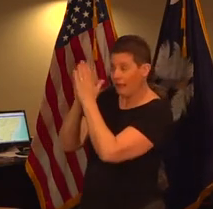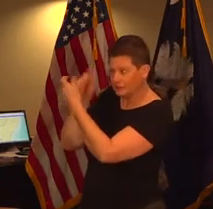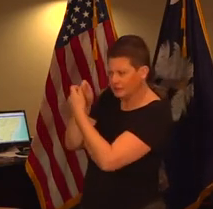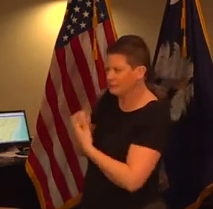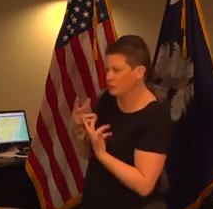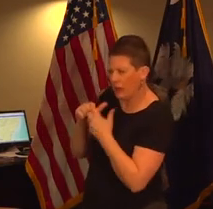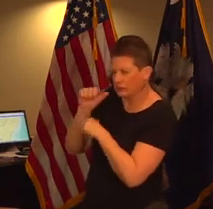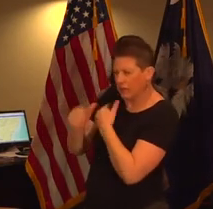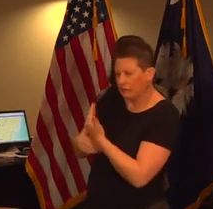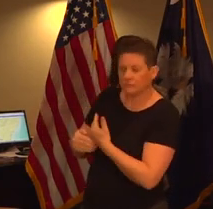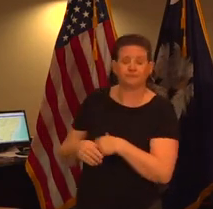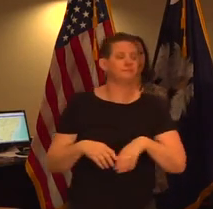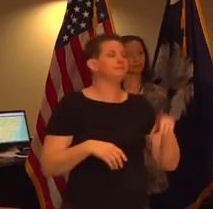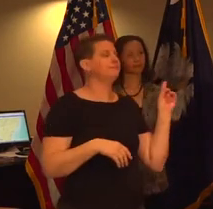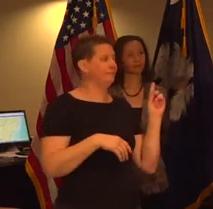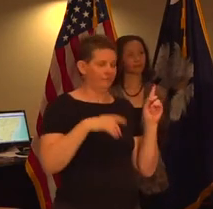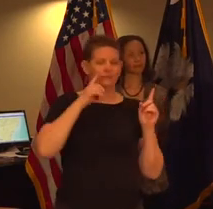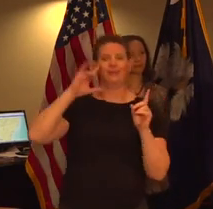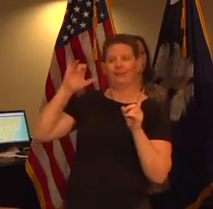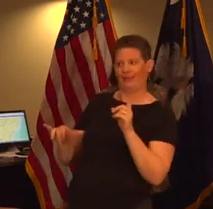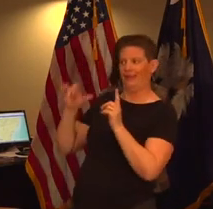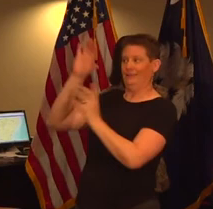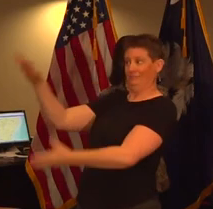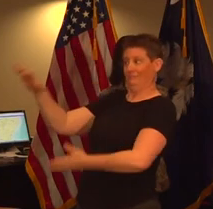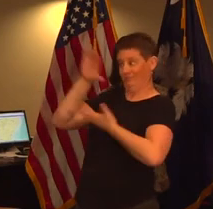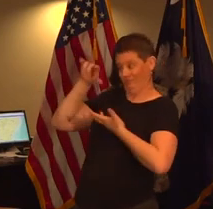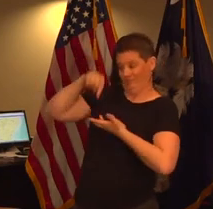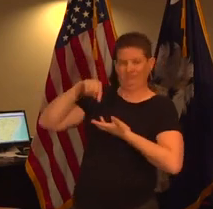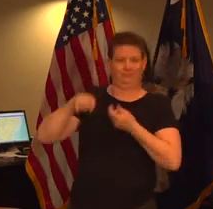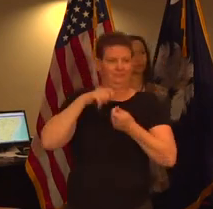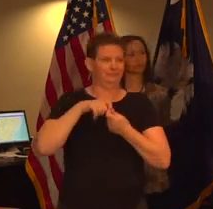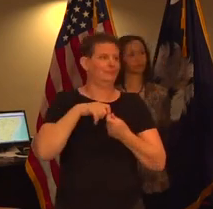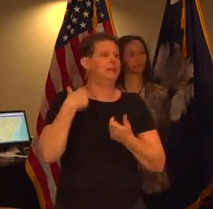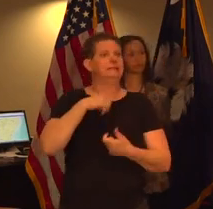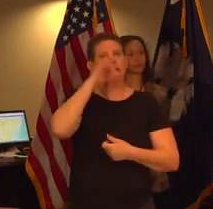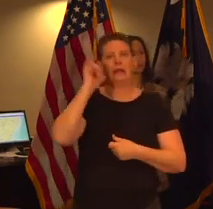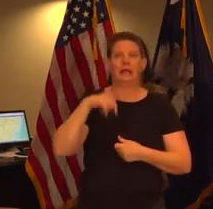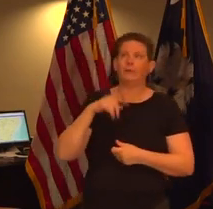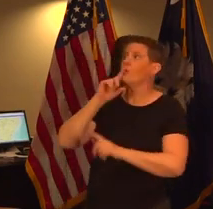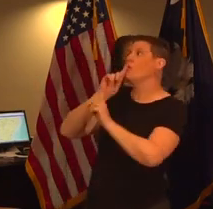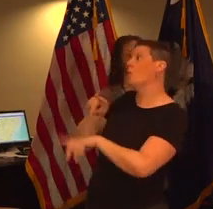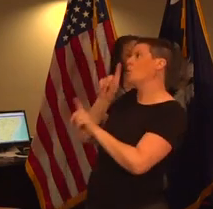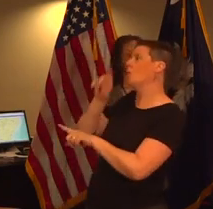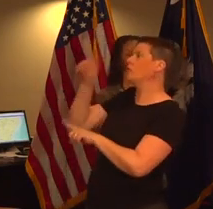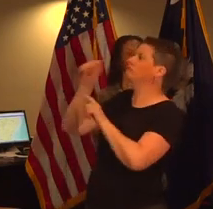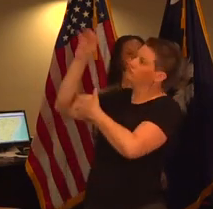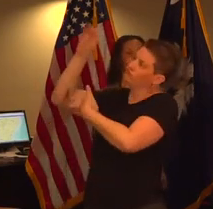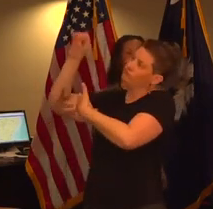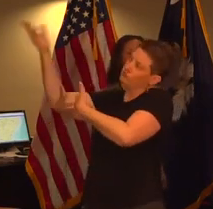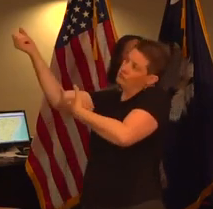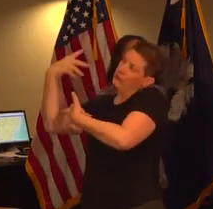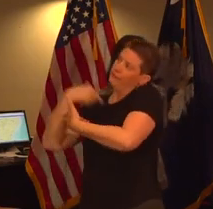the stockpile has specific things so we it's not a shopping cart and so they're sending us what they have